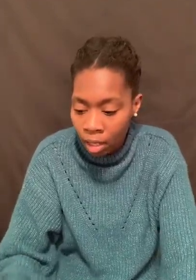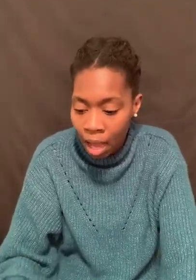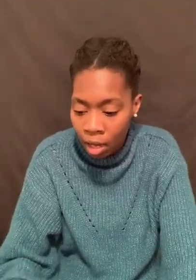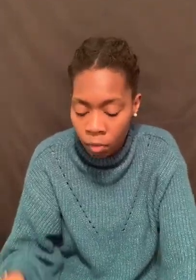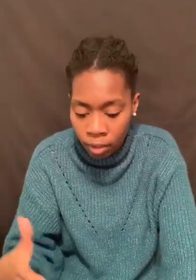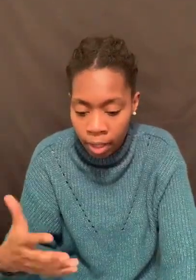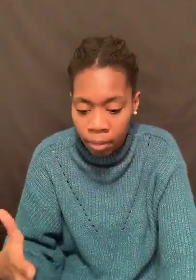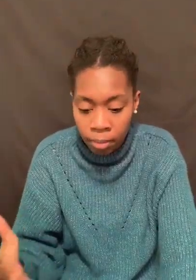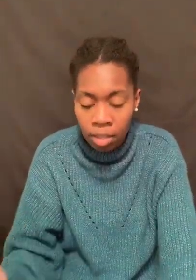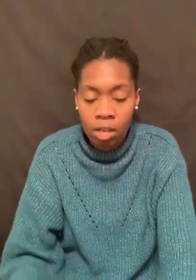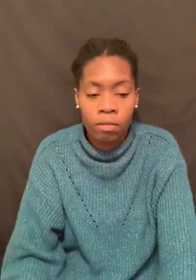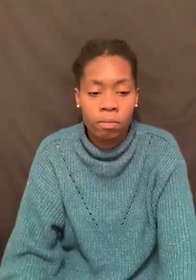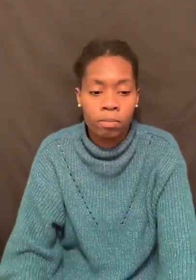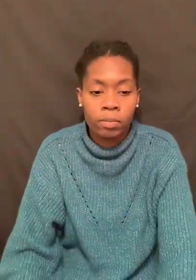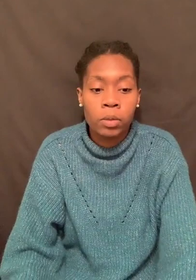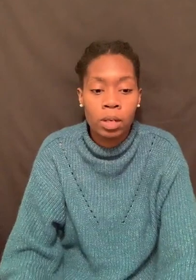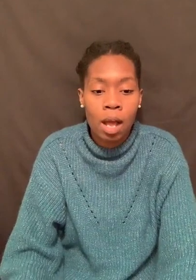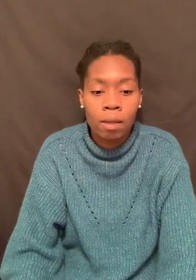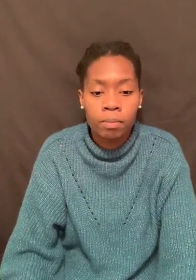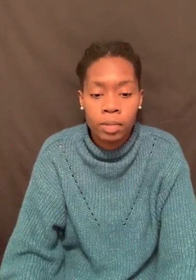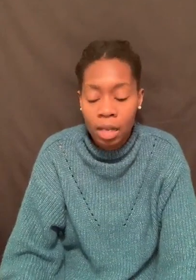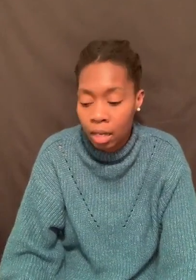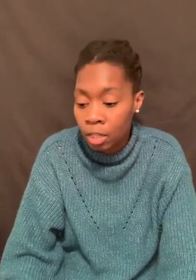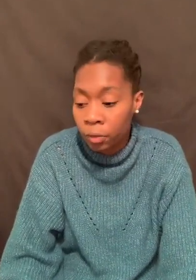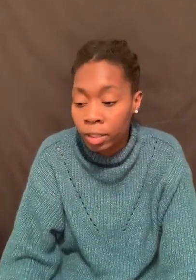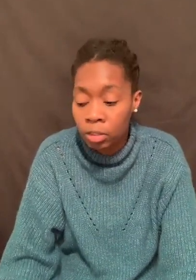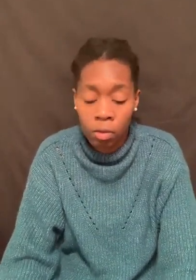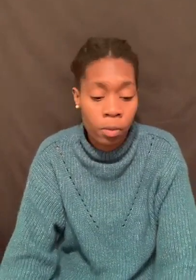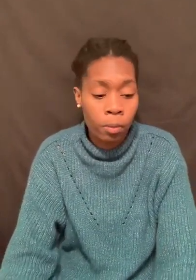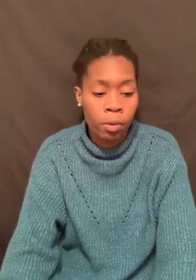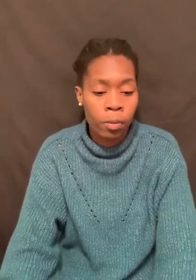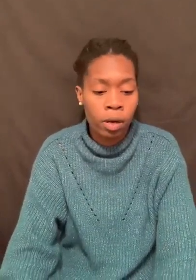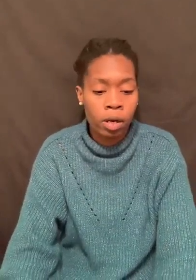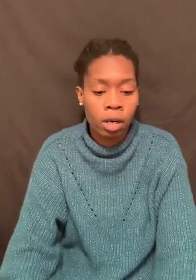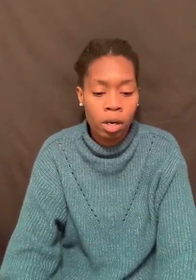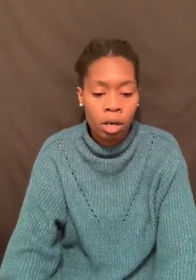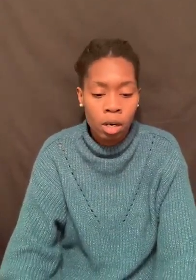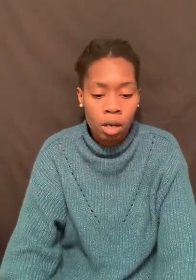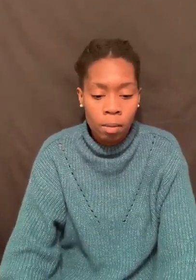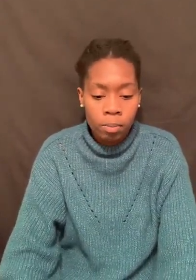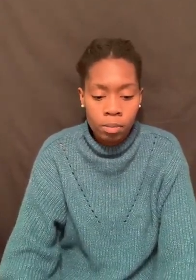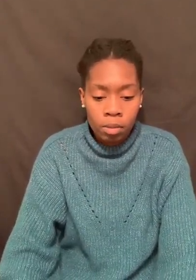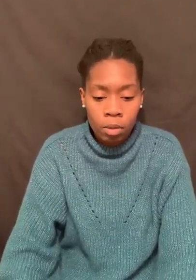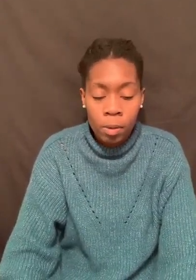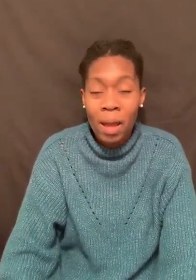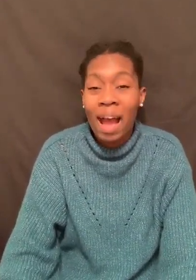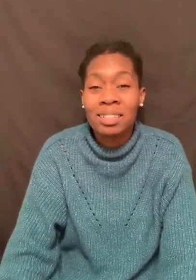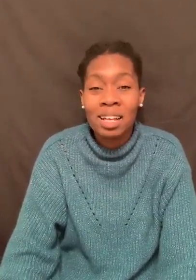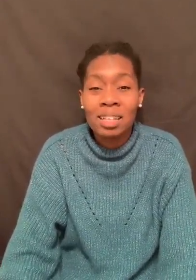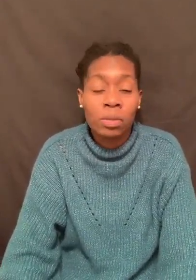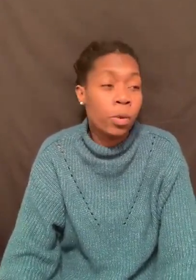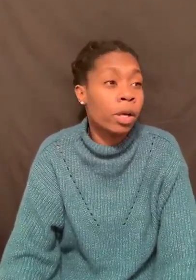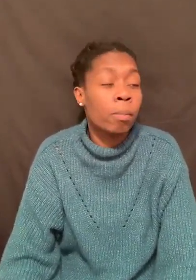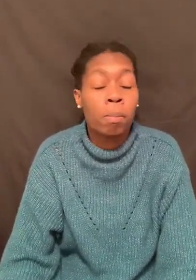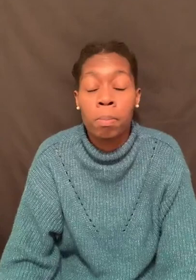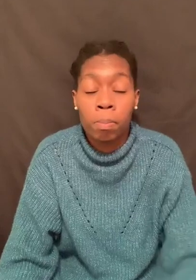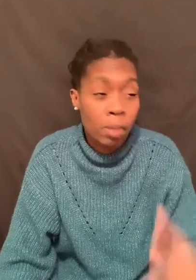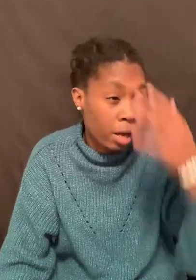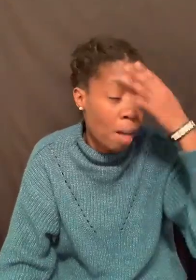a lot of what they believe. They do a lot. And us Christians, when we're, when people ask us, we're, like,